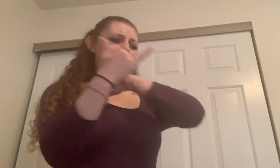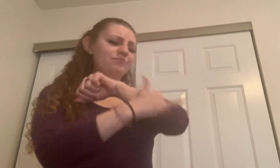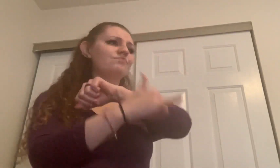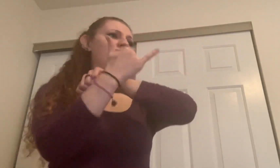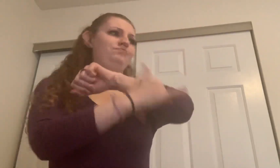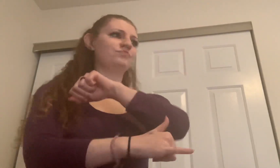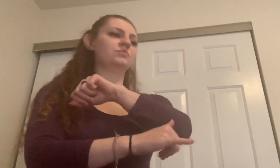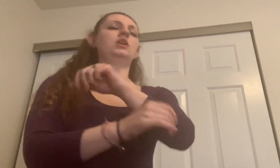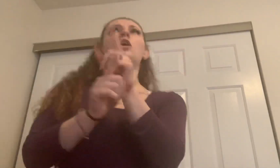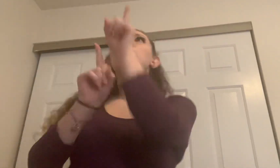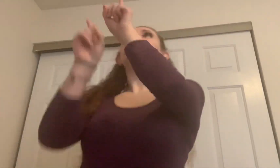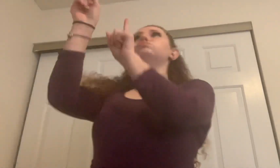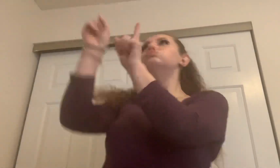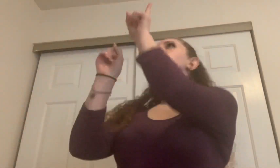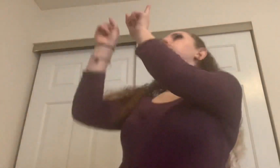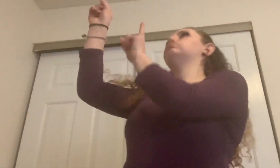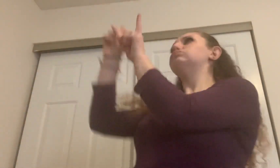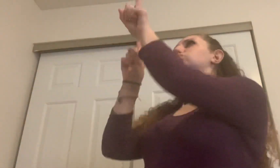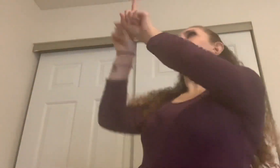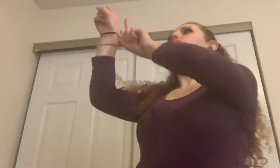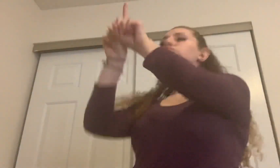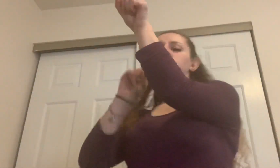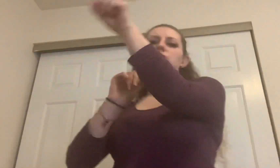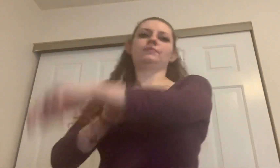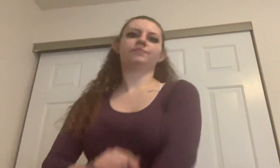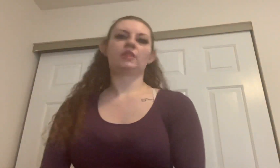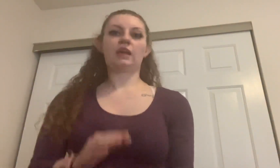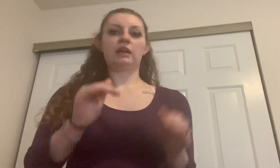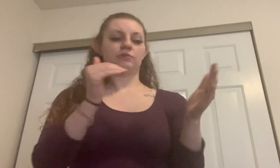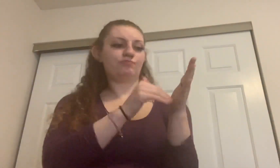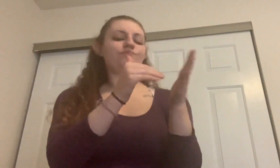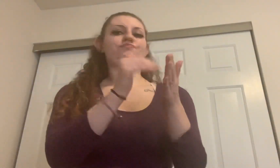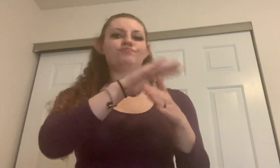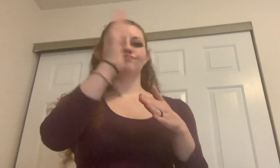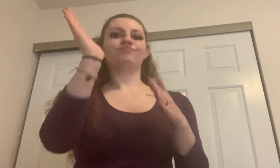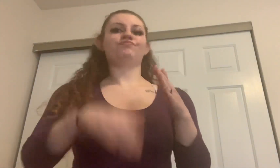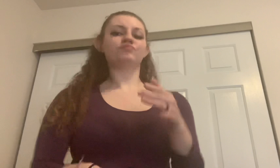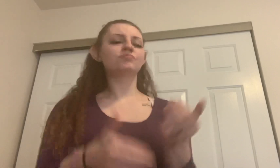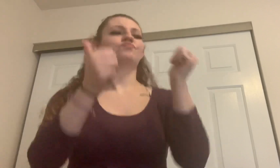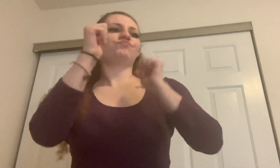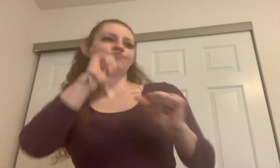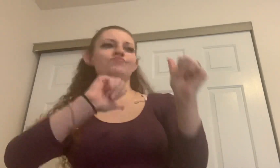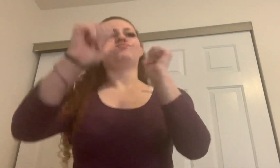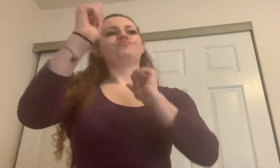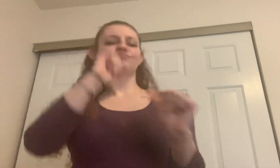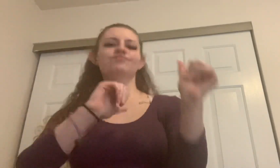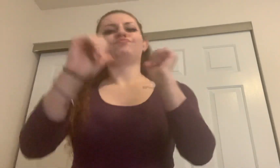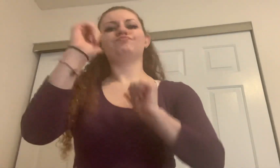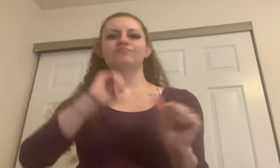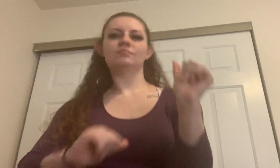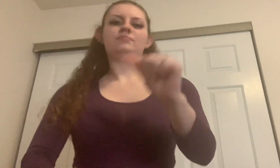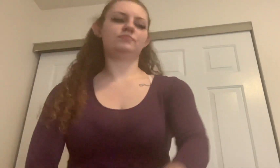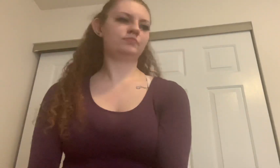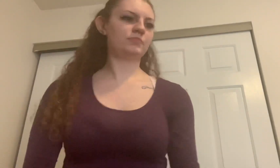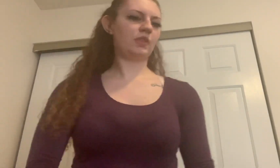planet country, Out of open space. We blast off every wind And we rock and feel the way.